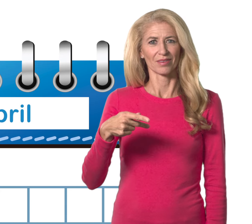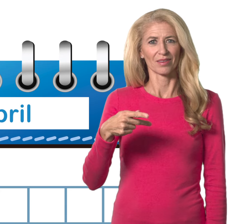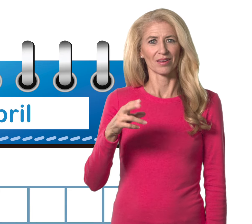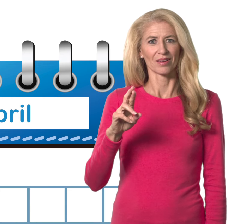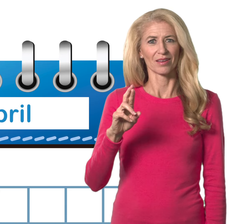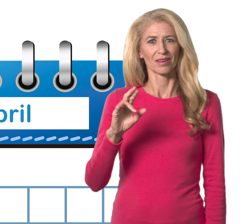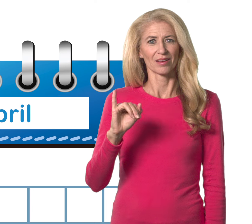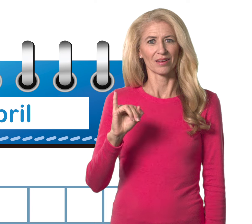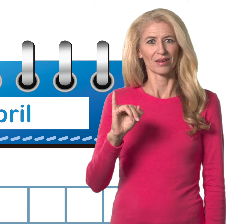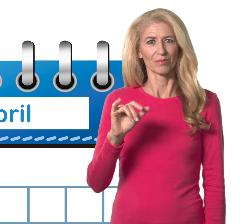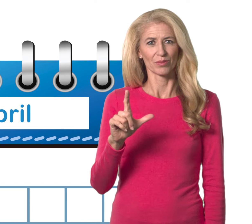April